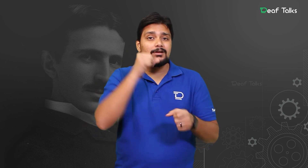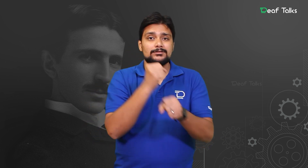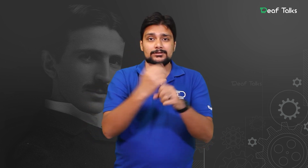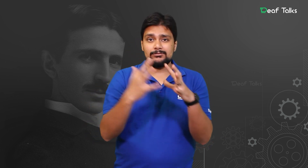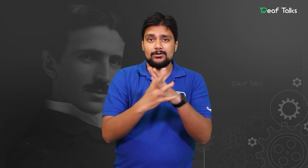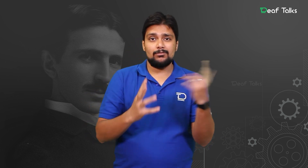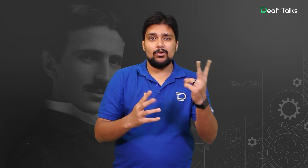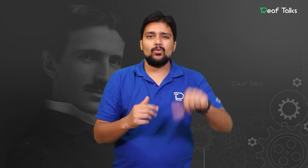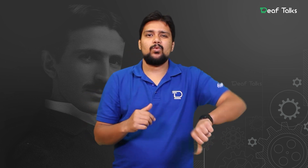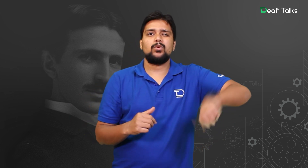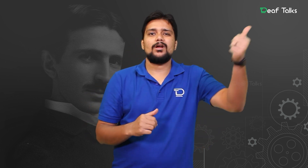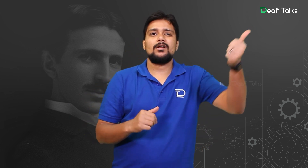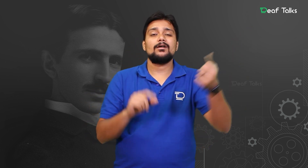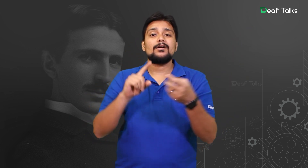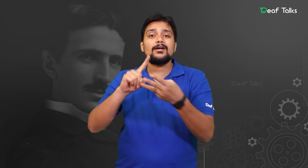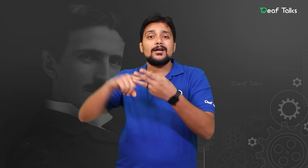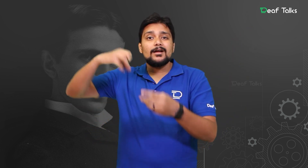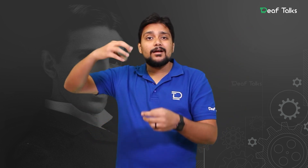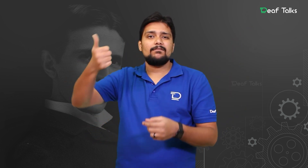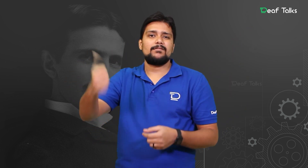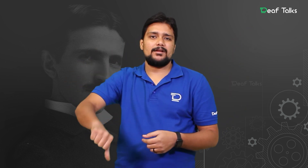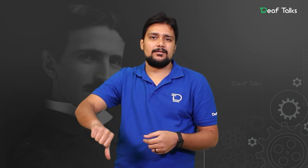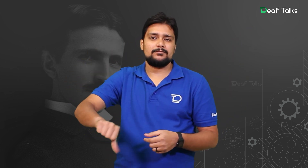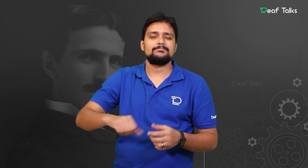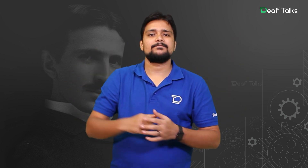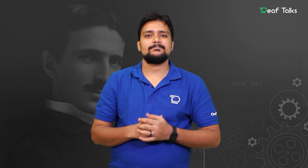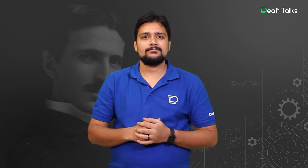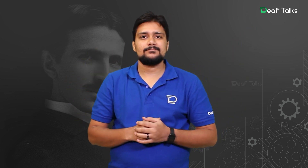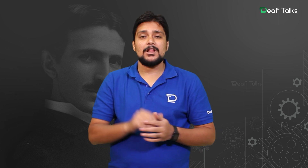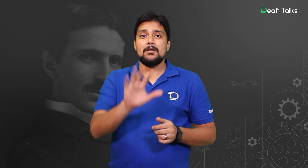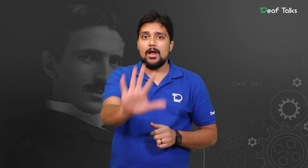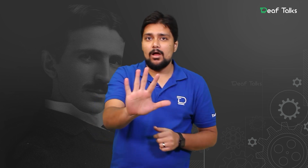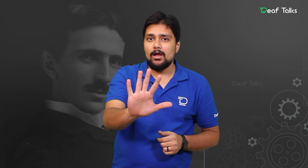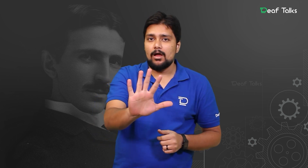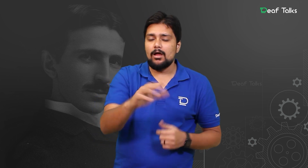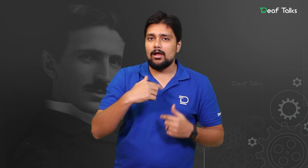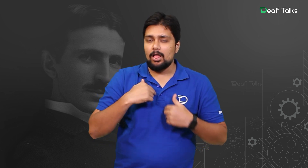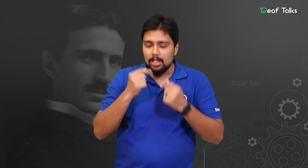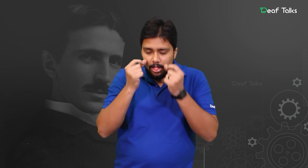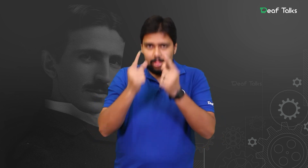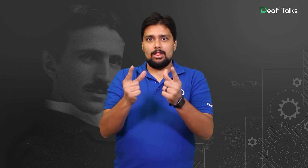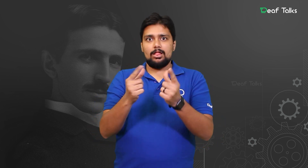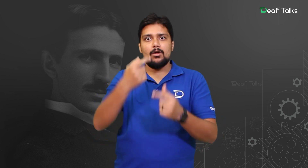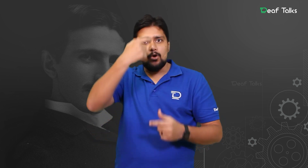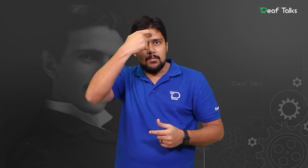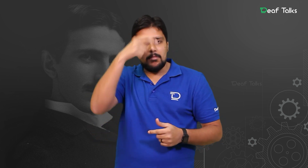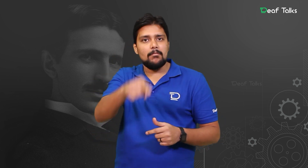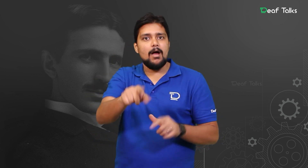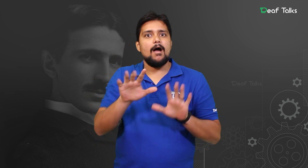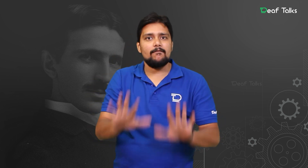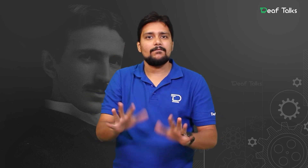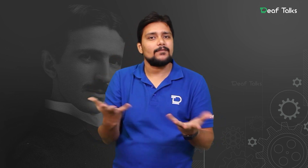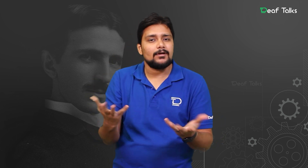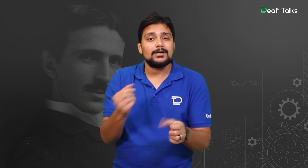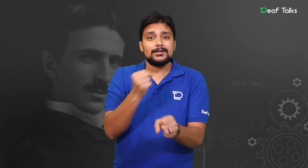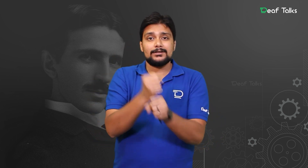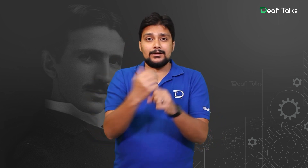He will be the child of light. the the war. Interestingly, there were problems. Westinghouse